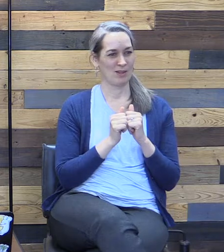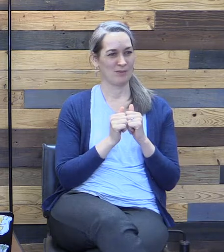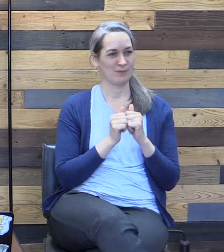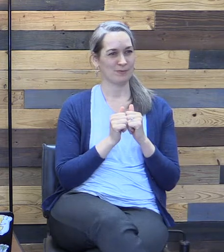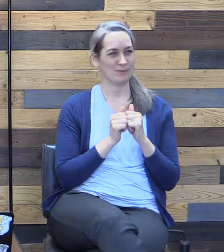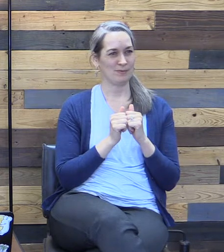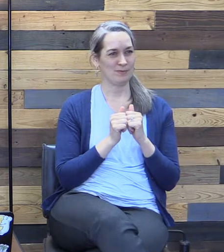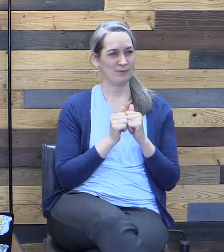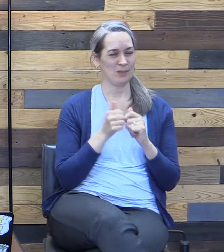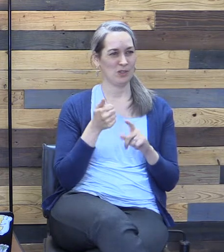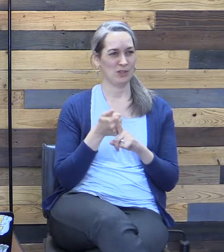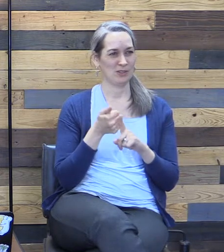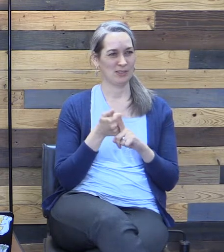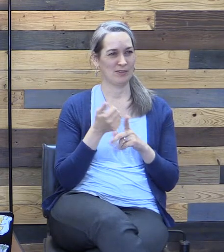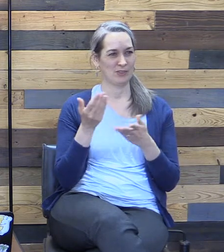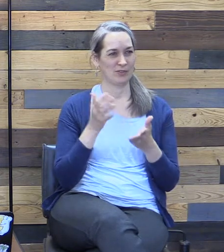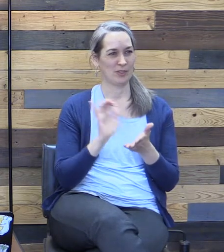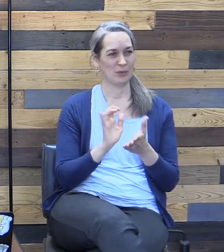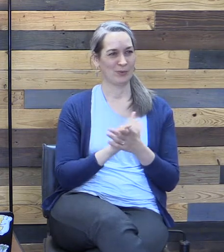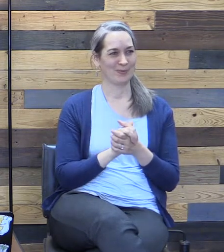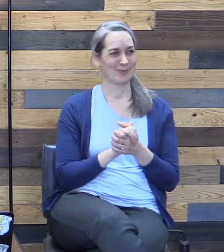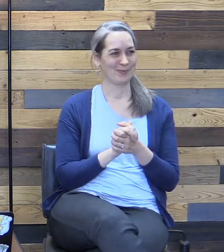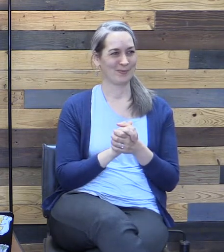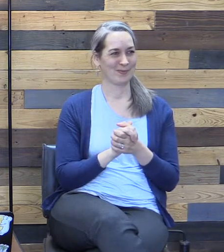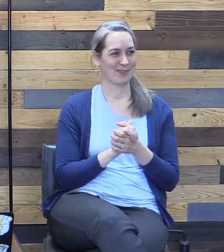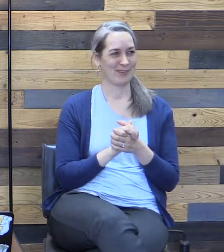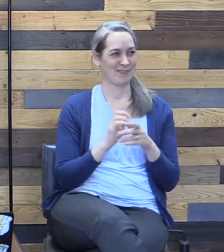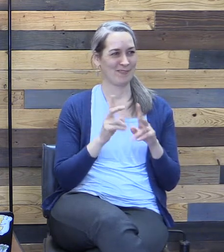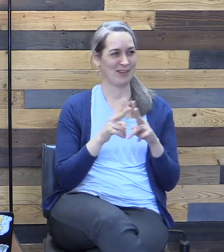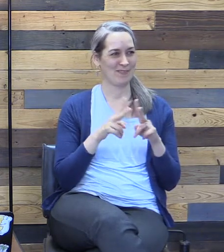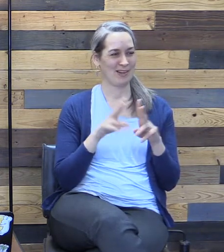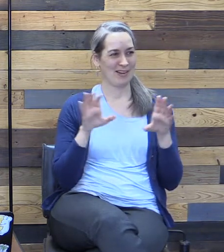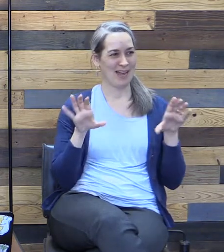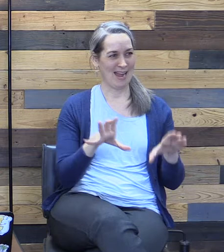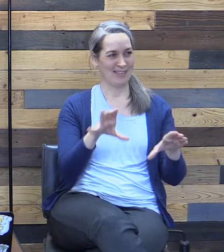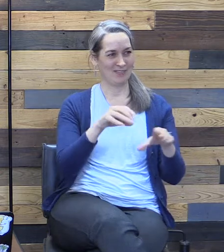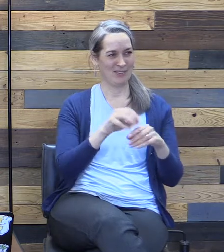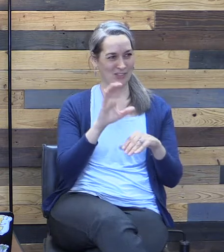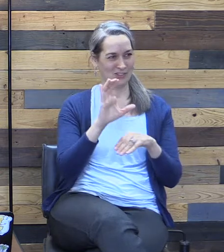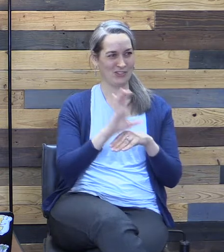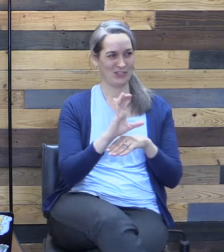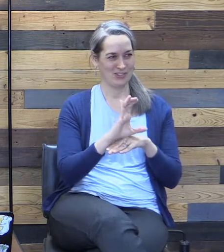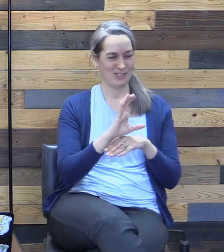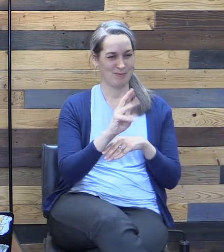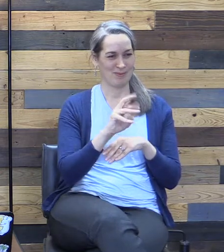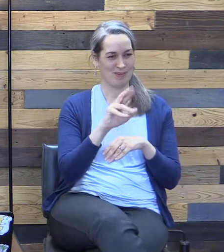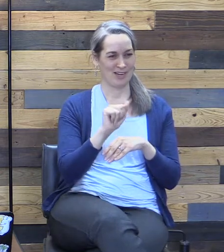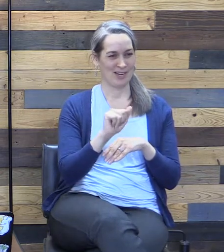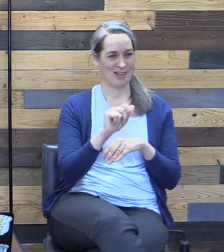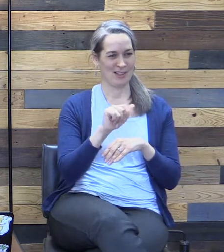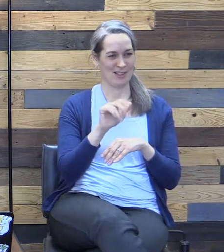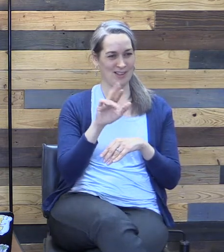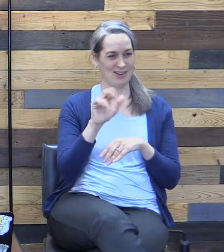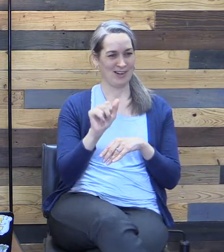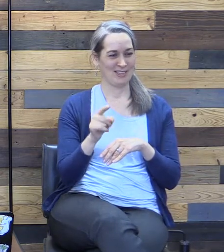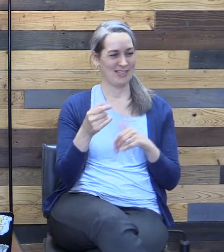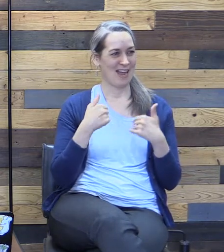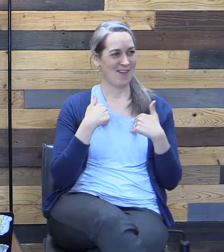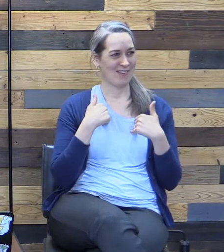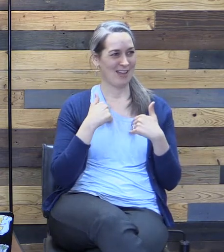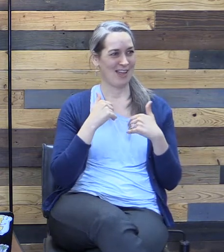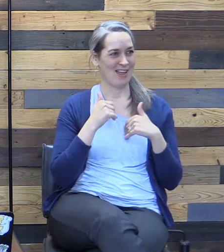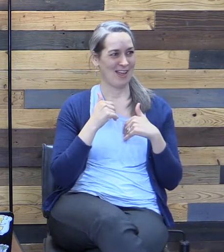with herself serving as well. Very active in the church. Marilada has an adventurous spirit.